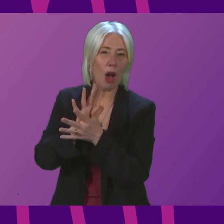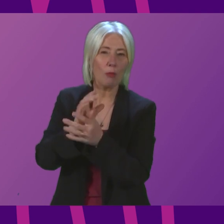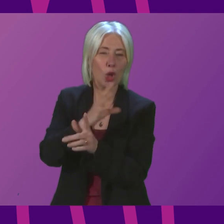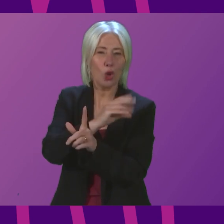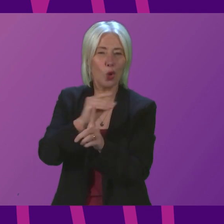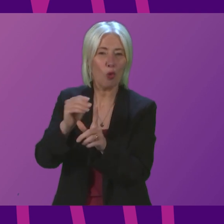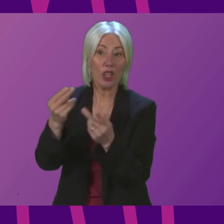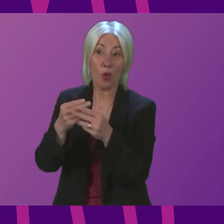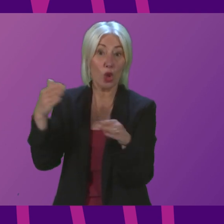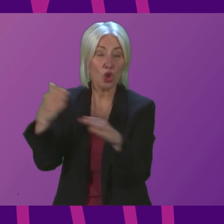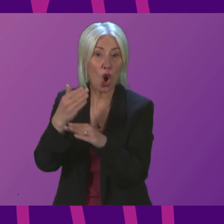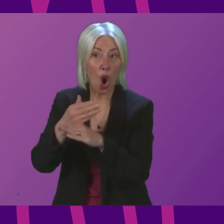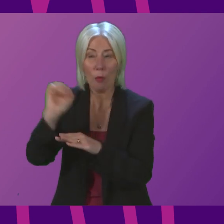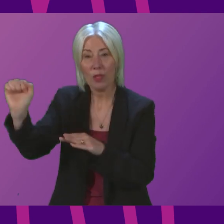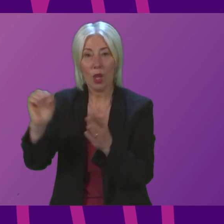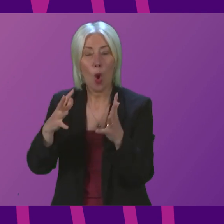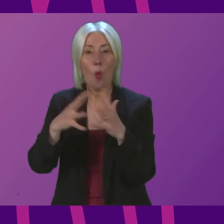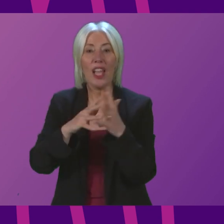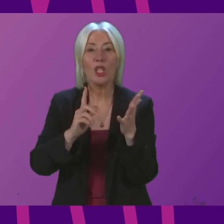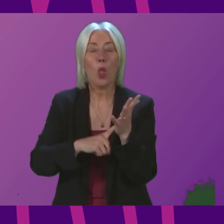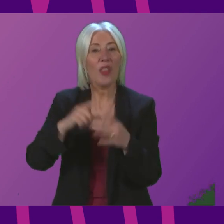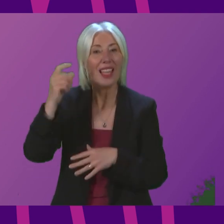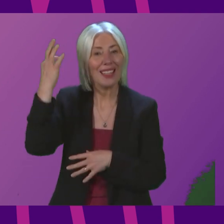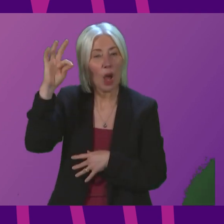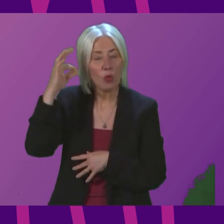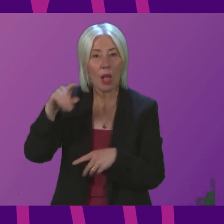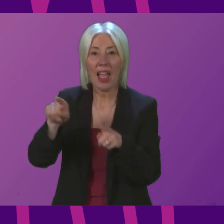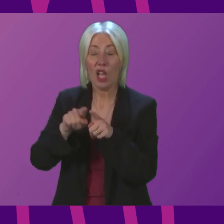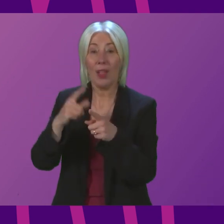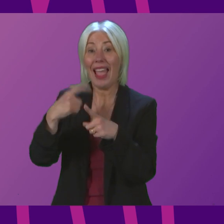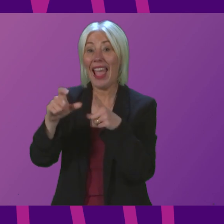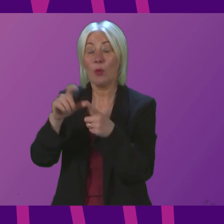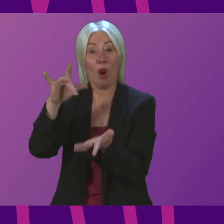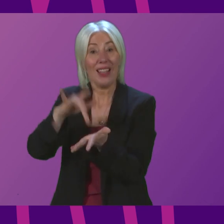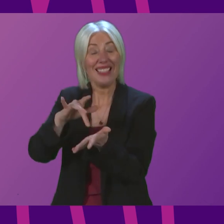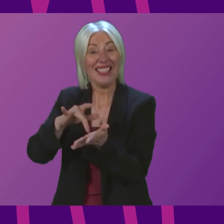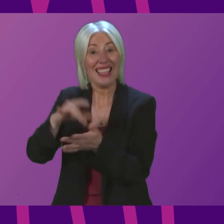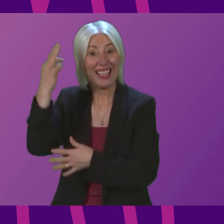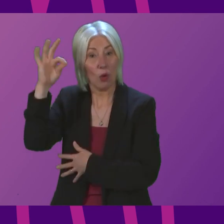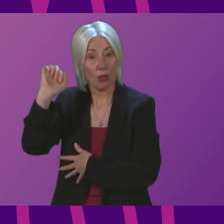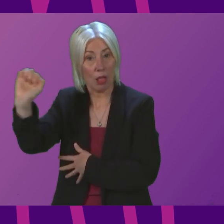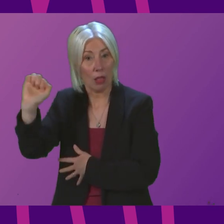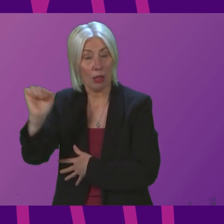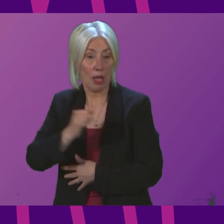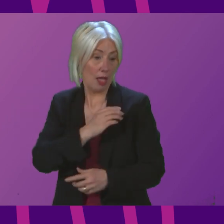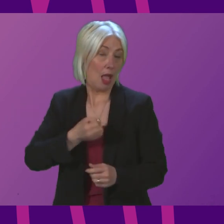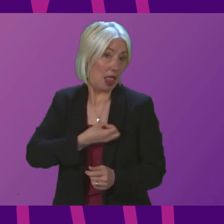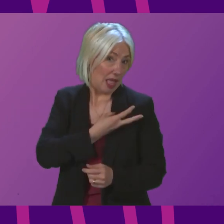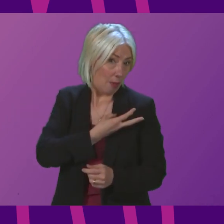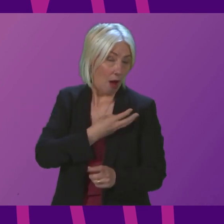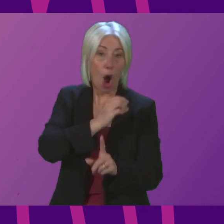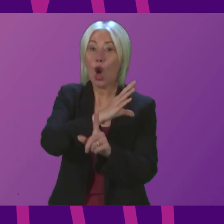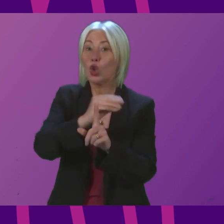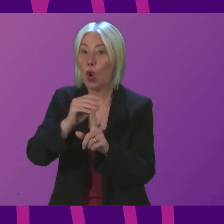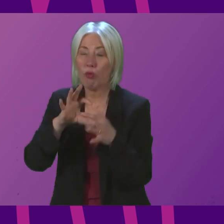with jobs at West Lothian council and the Edinburgh City council the Labour Party and the Tory party